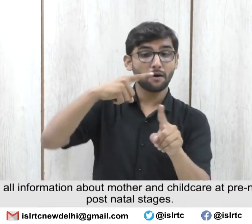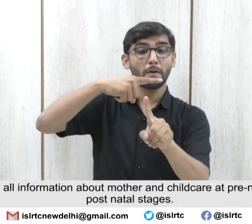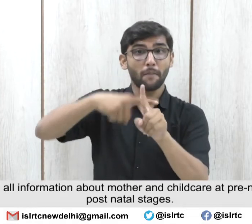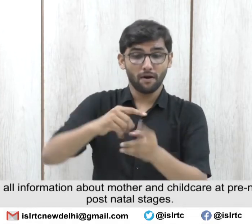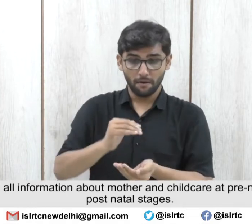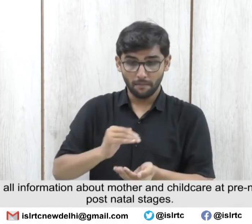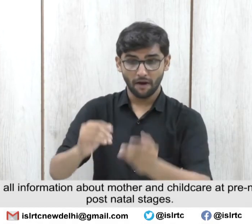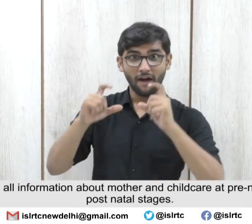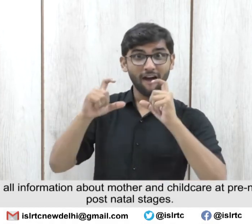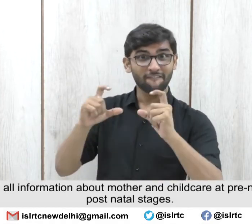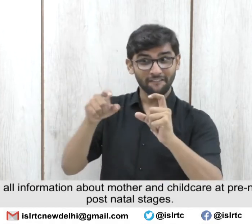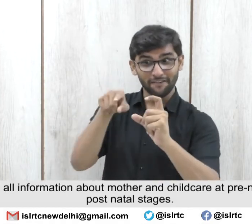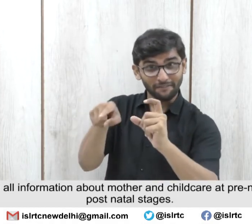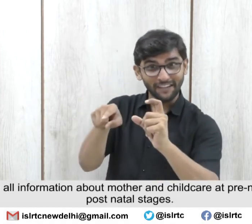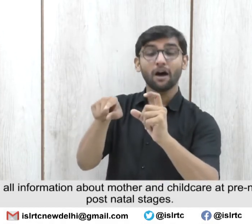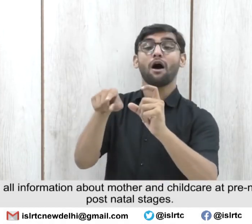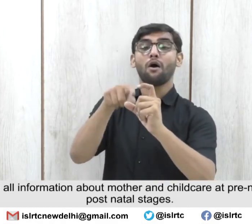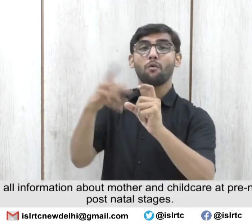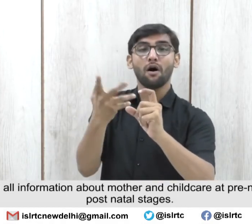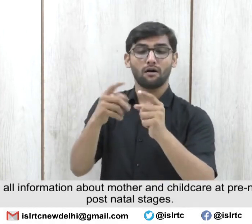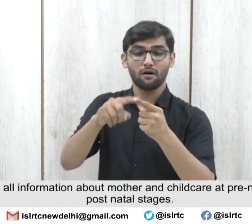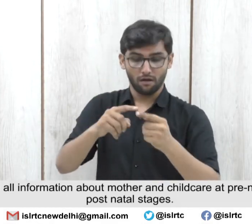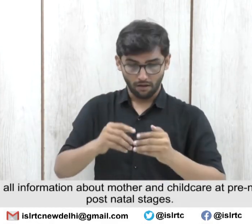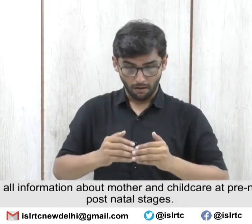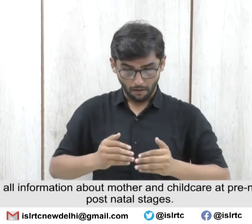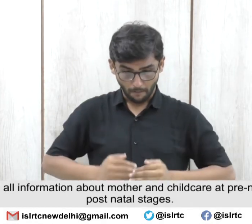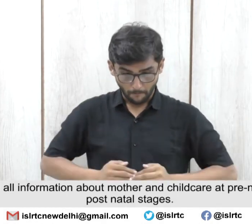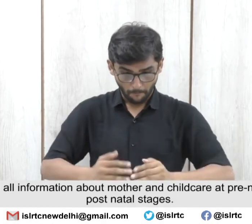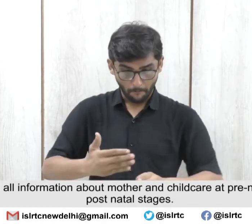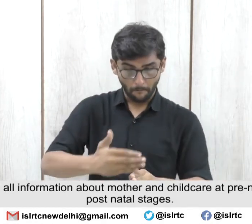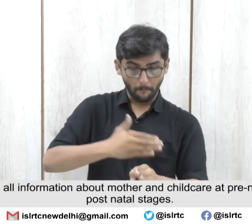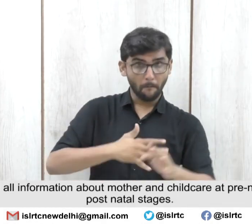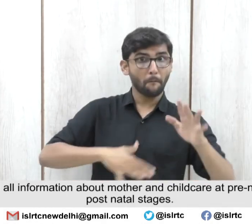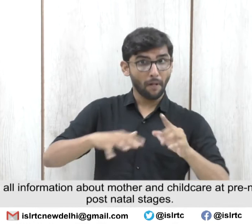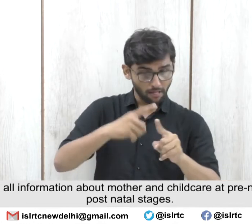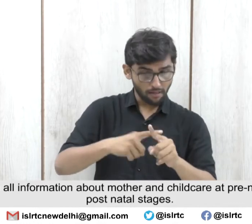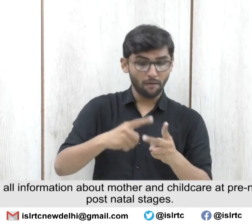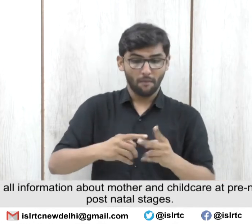prenatal, perinatal and postnatal stages.